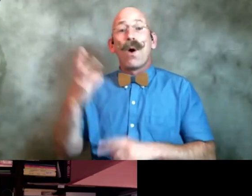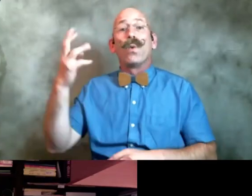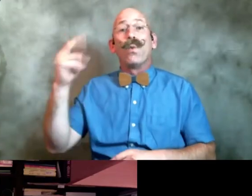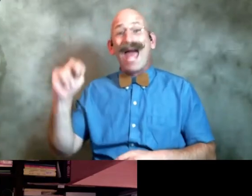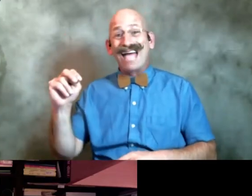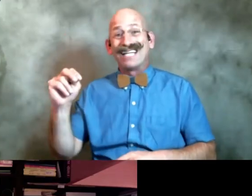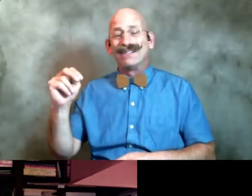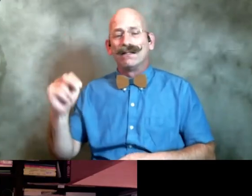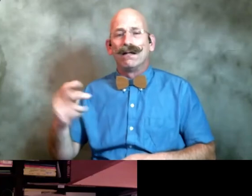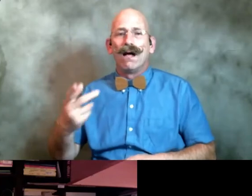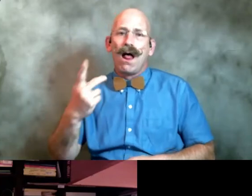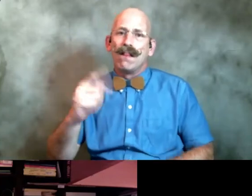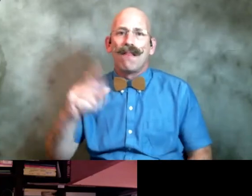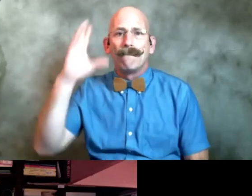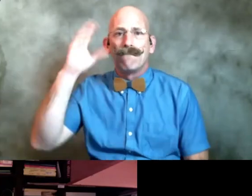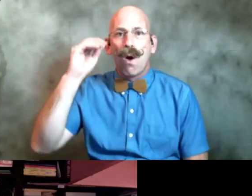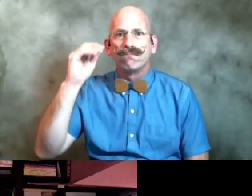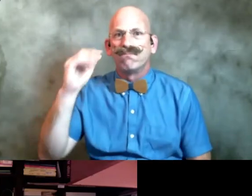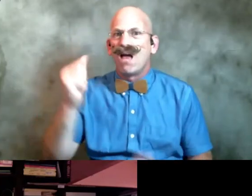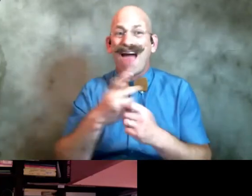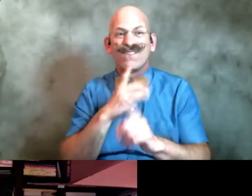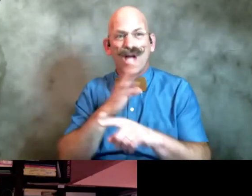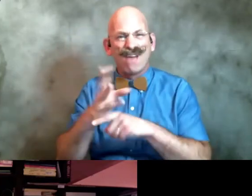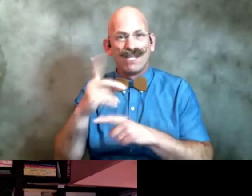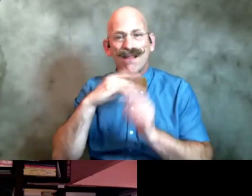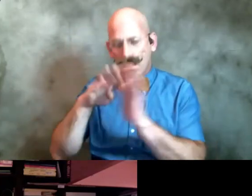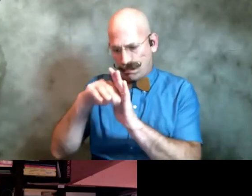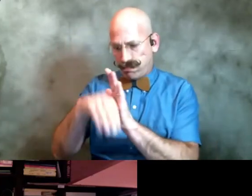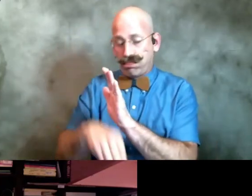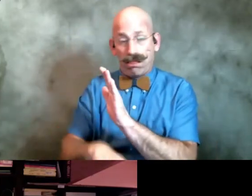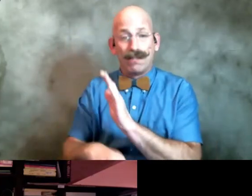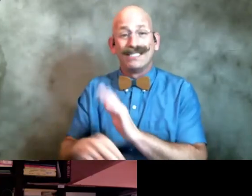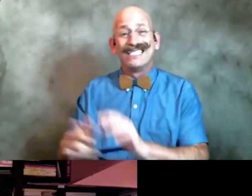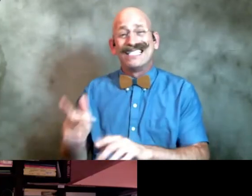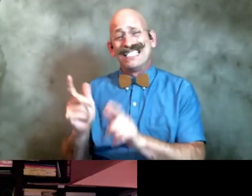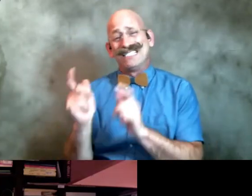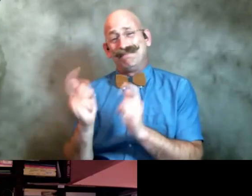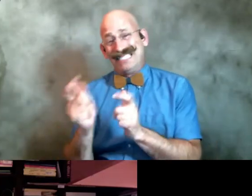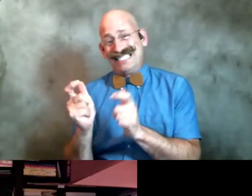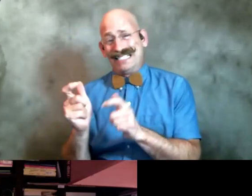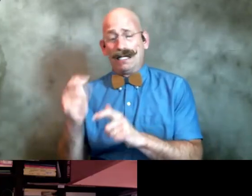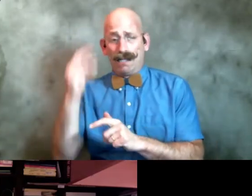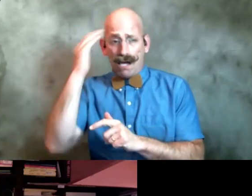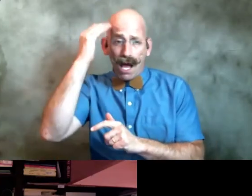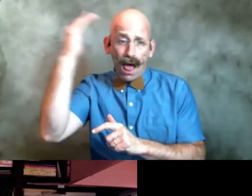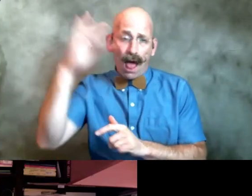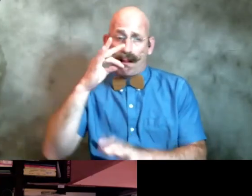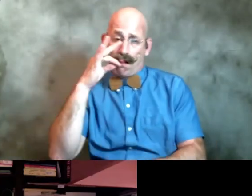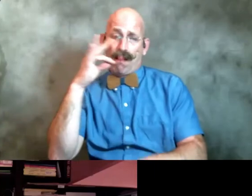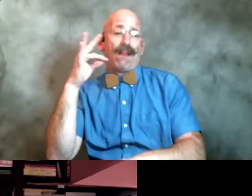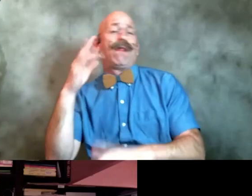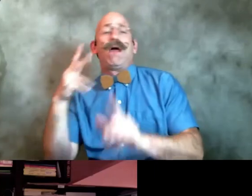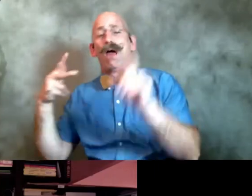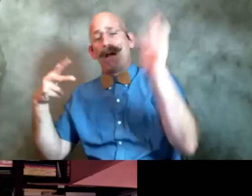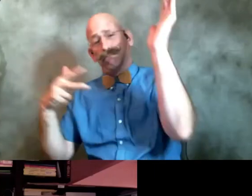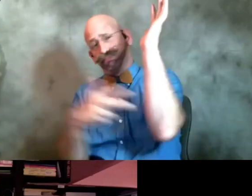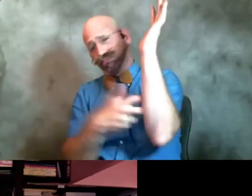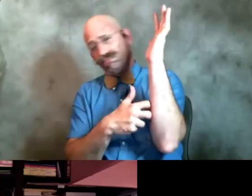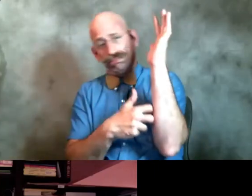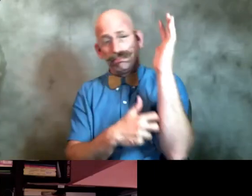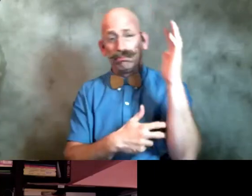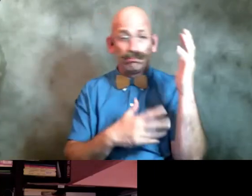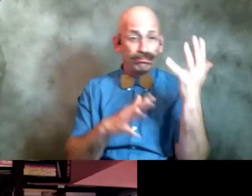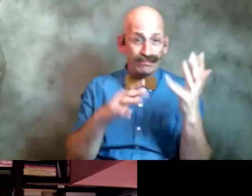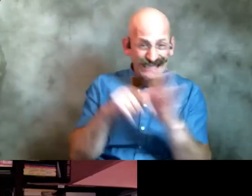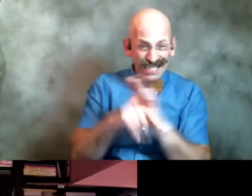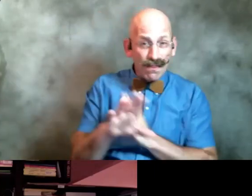boy and then everything falls apart speeding and high crashed their chevy into a pole and killed them both you did it